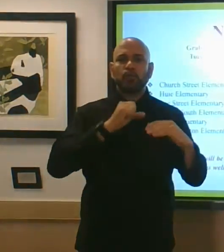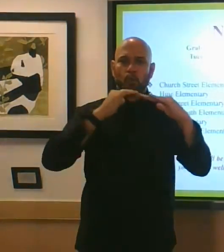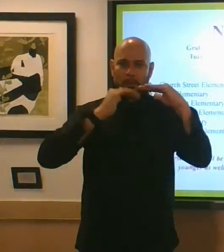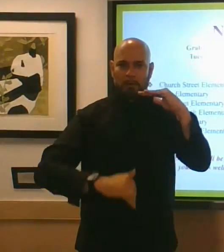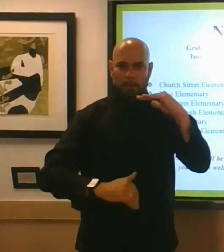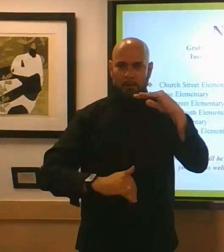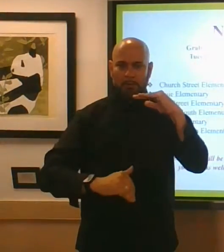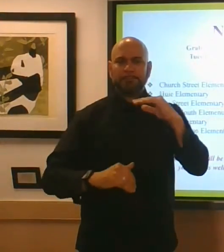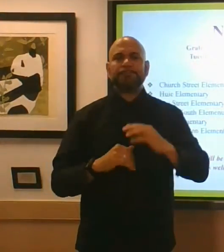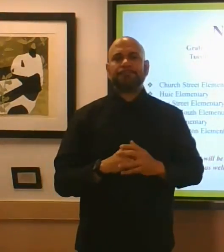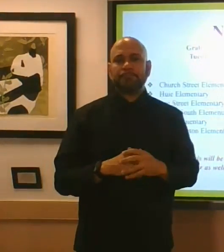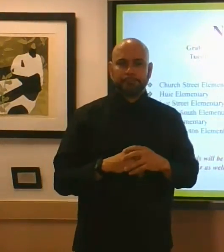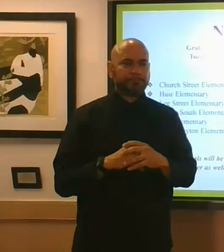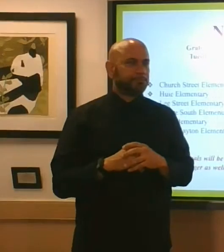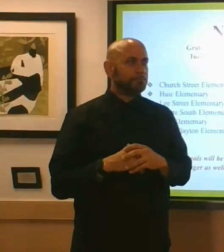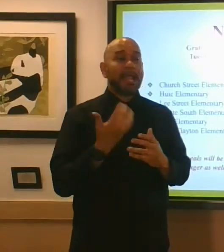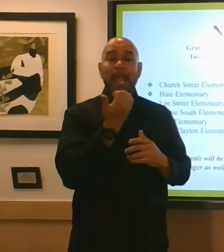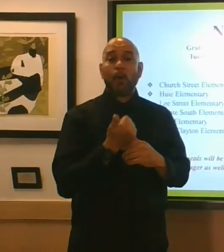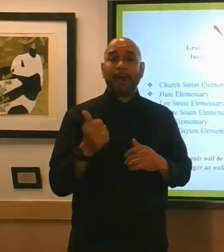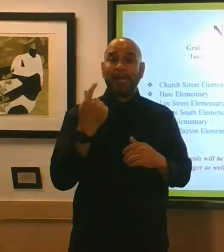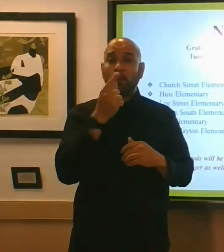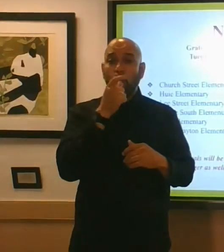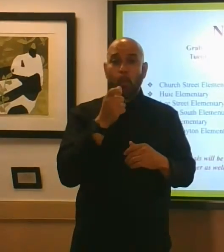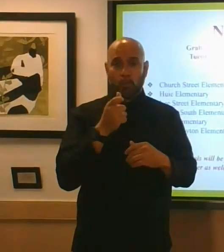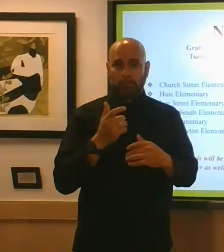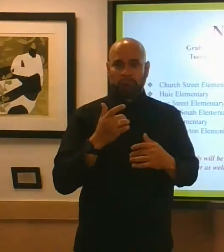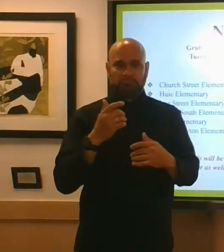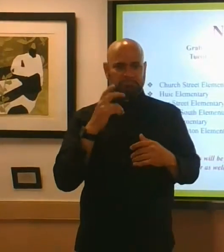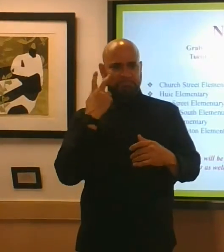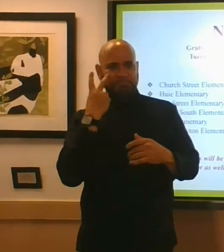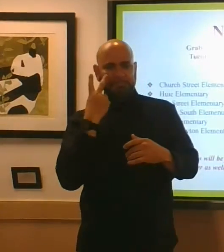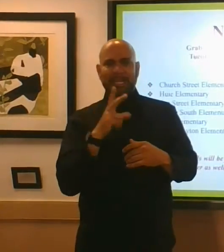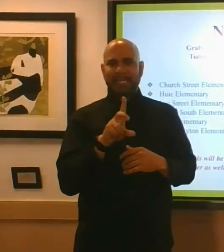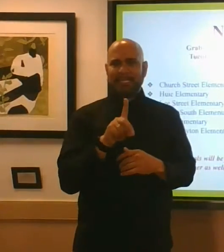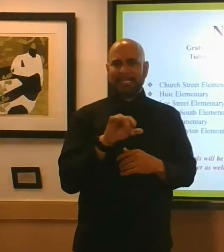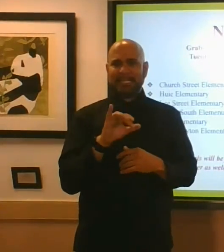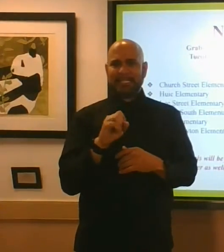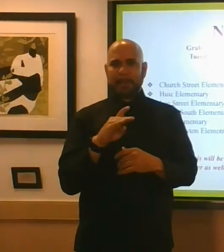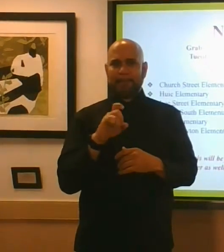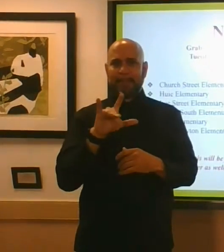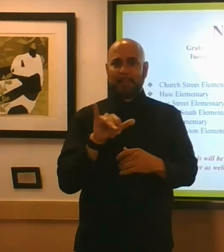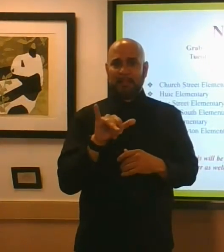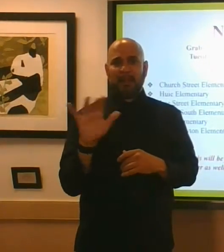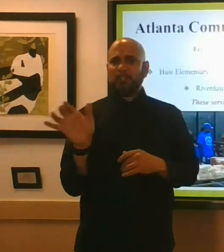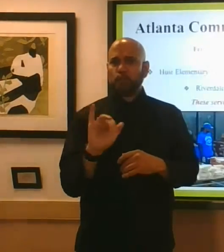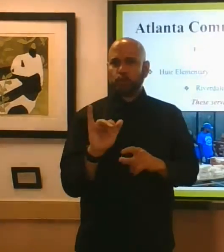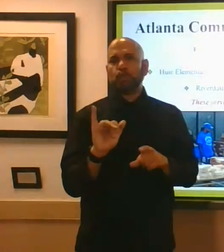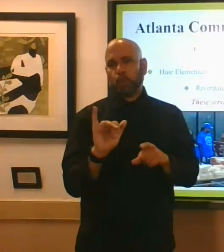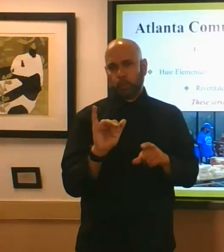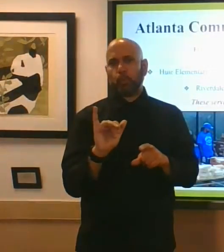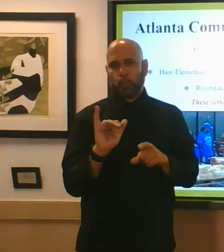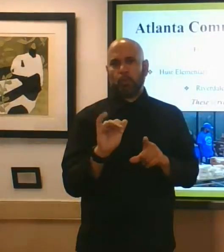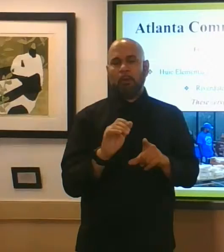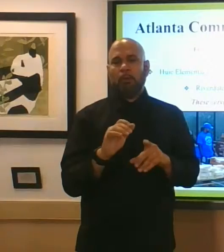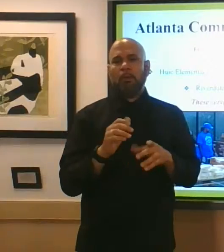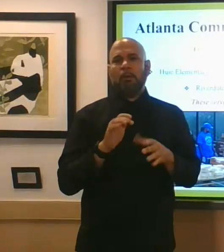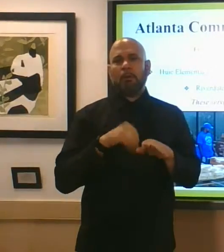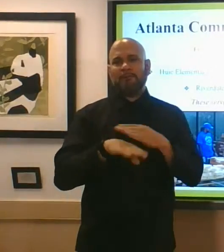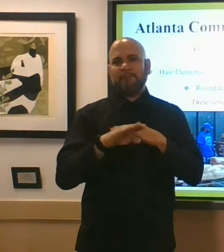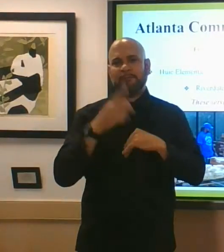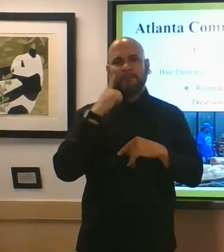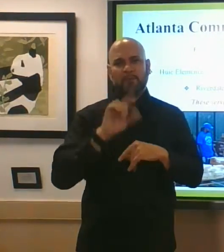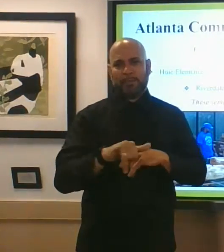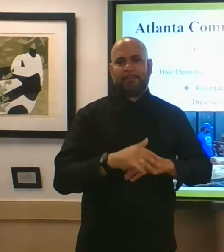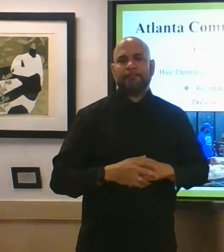mental or physical disabilities nutrition services right here in clayton county in addition to the nutrition services